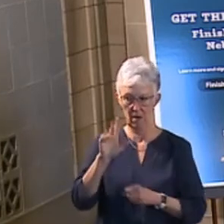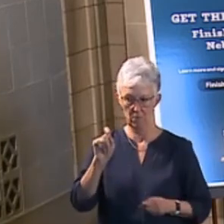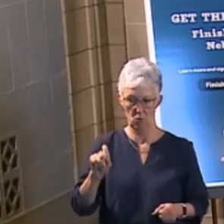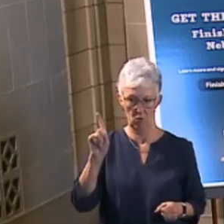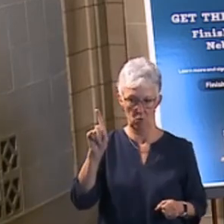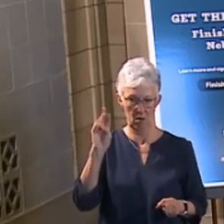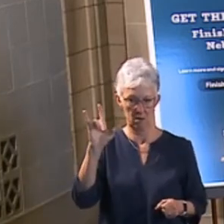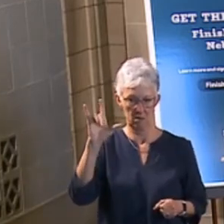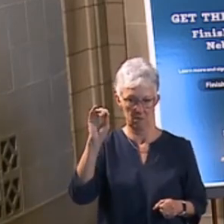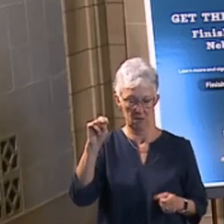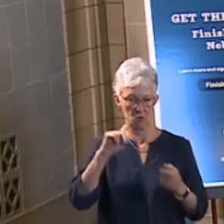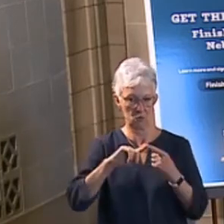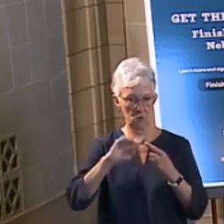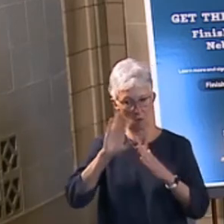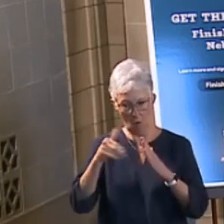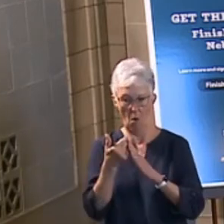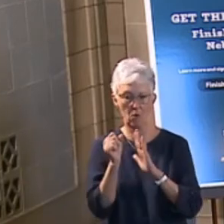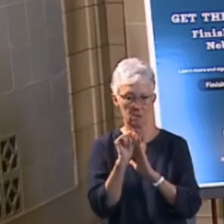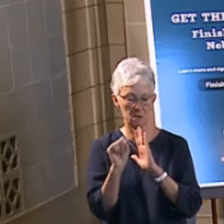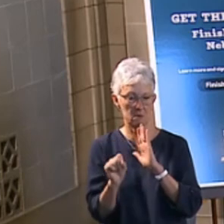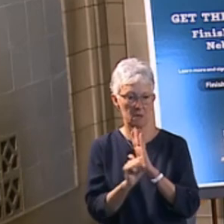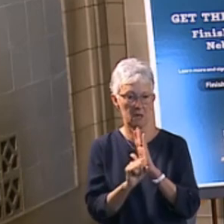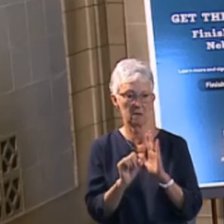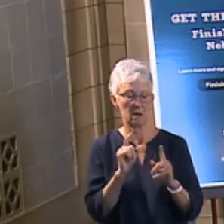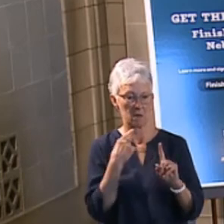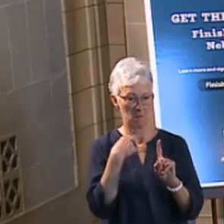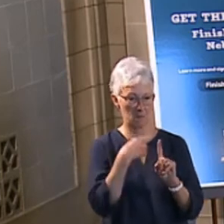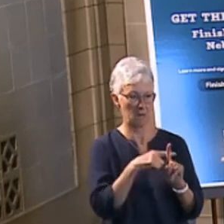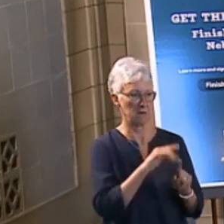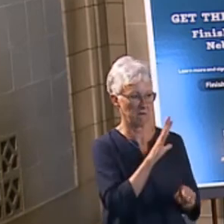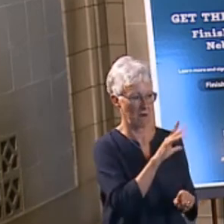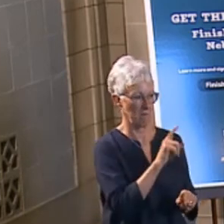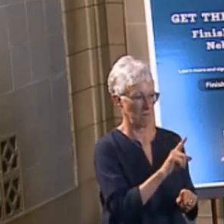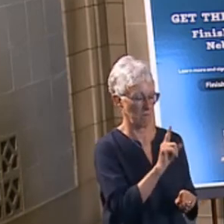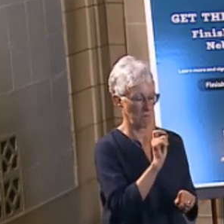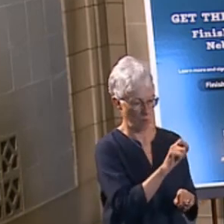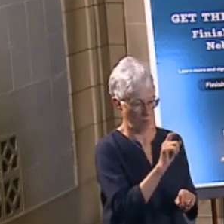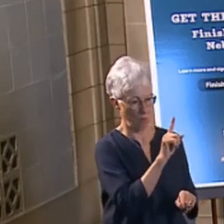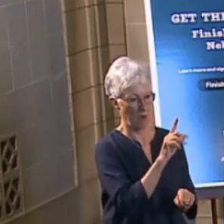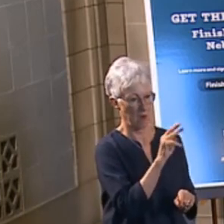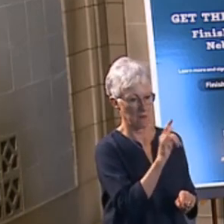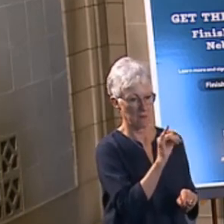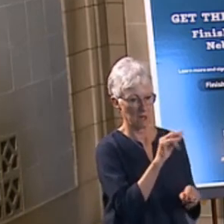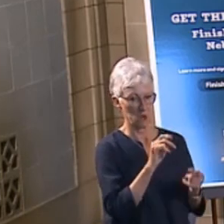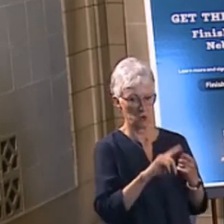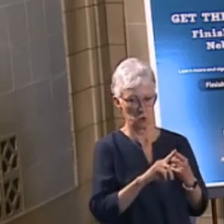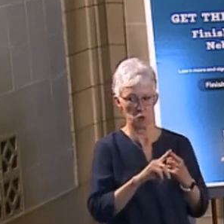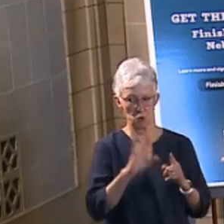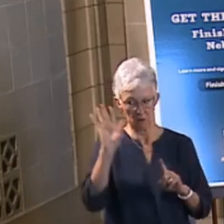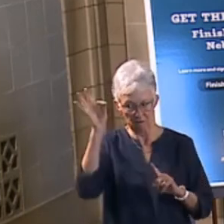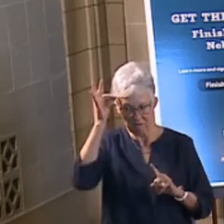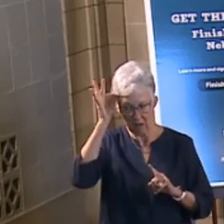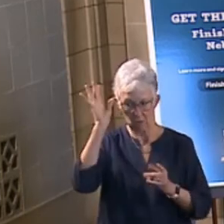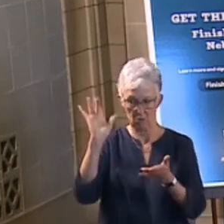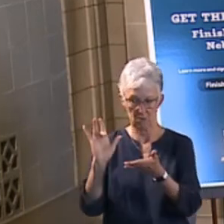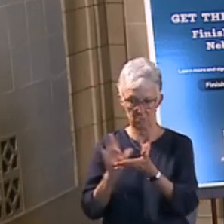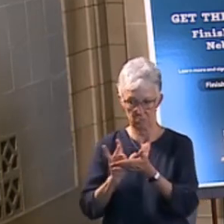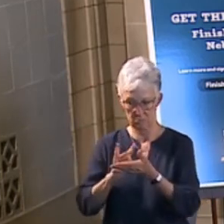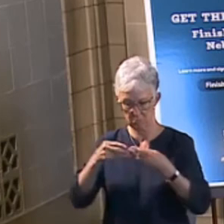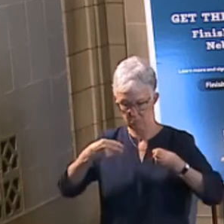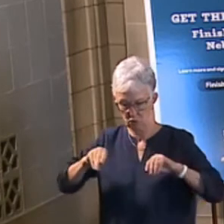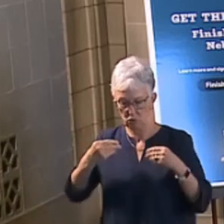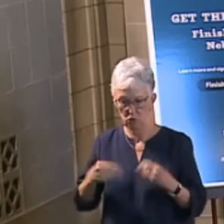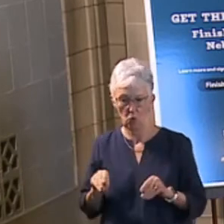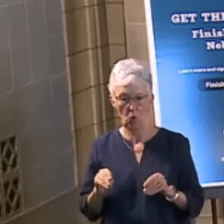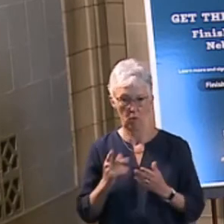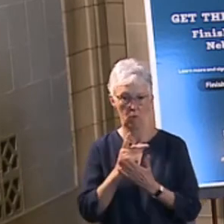the states, tribes, and territories, as well as 5.1 million to the federal retail pharmacy program. All right. Let's